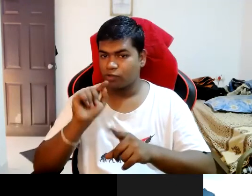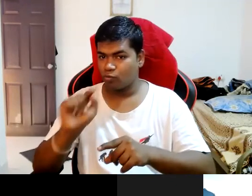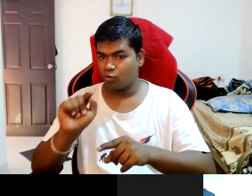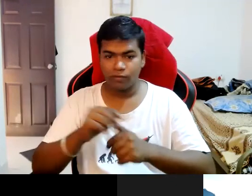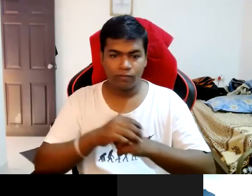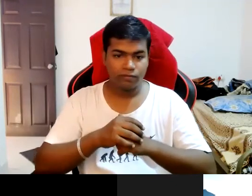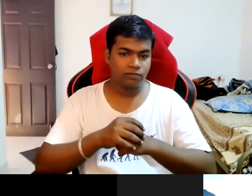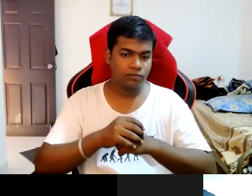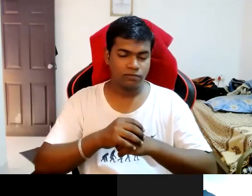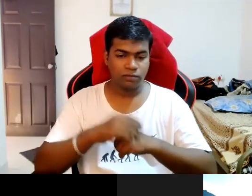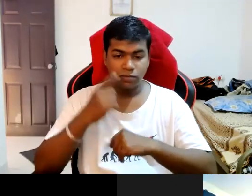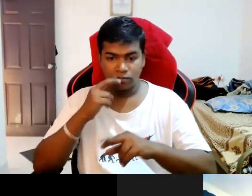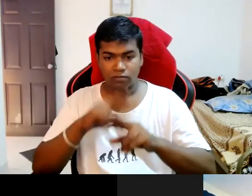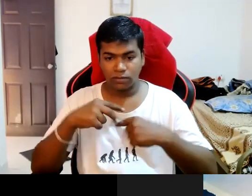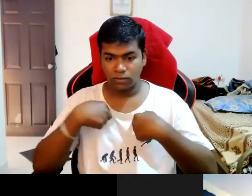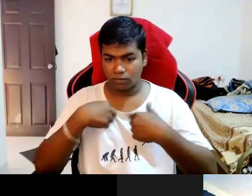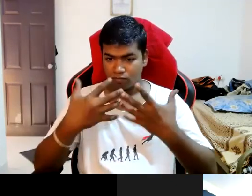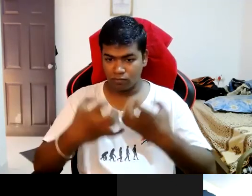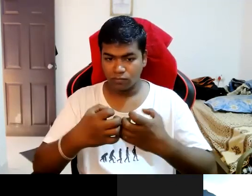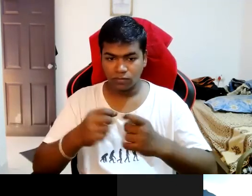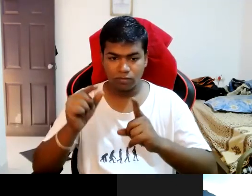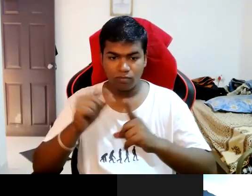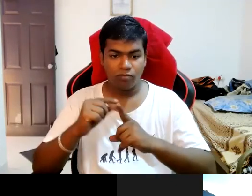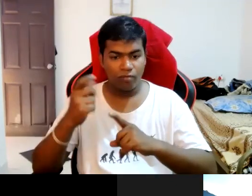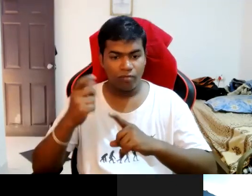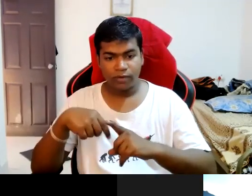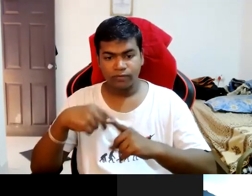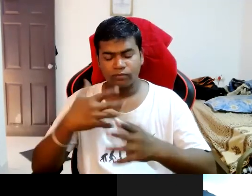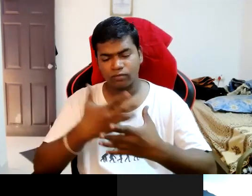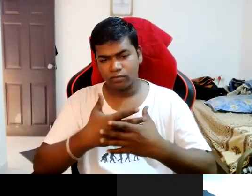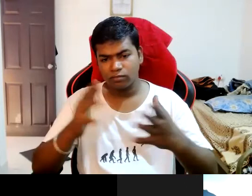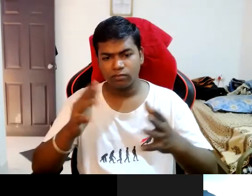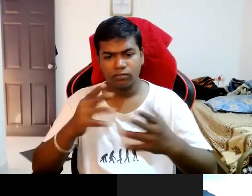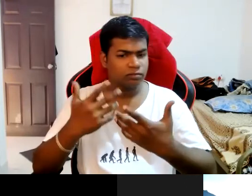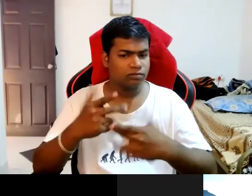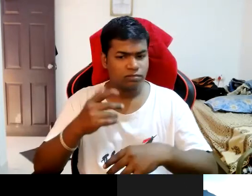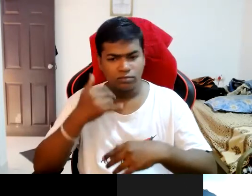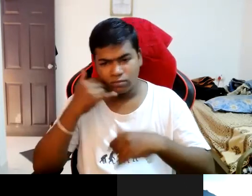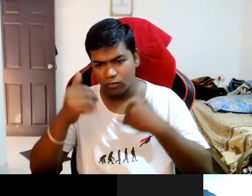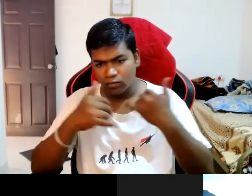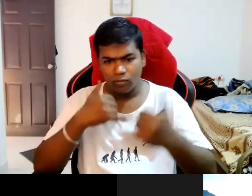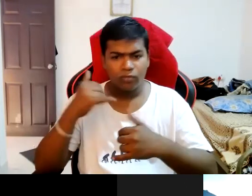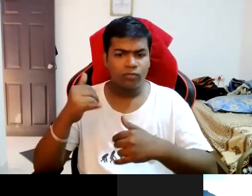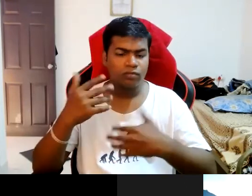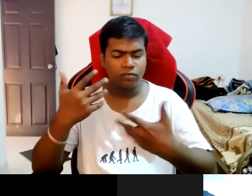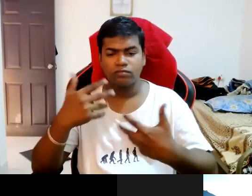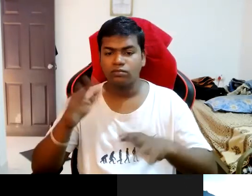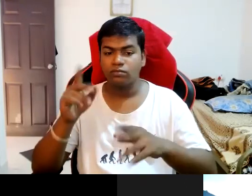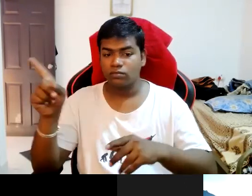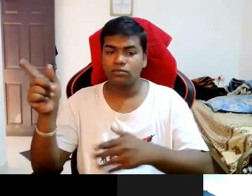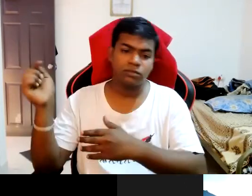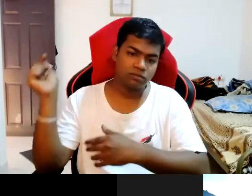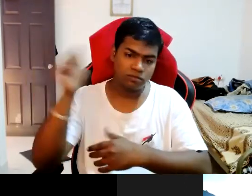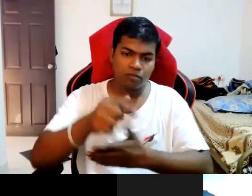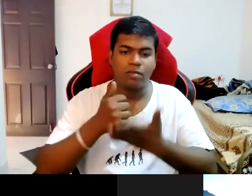i something if i needed personal things i can call and also those people so they used to come and help